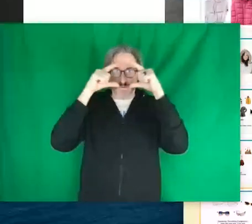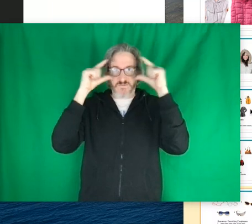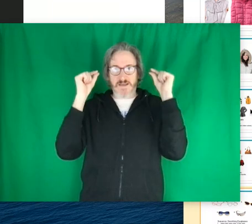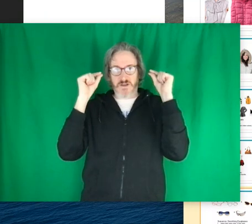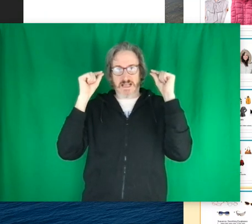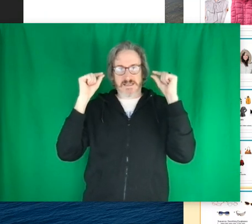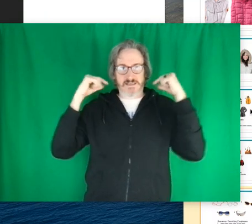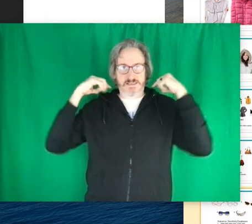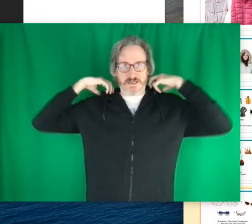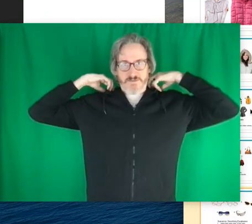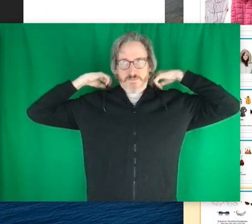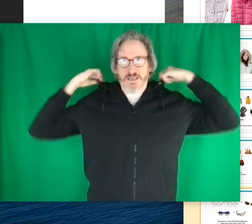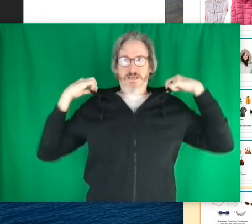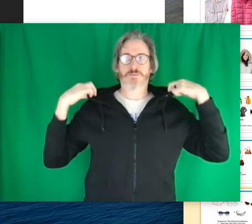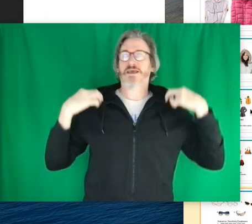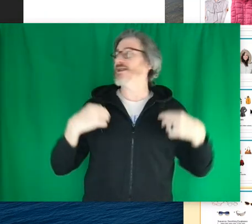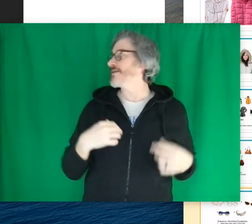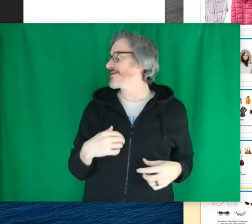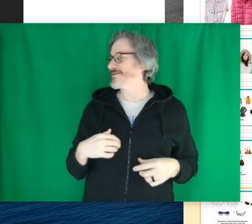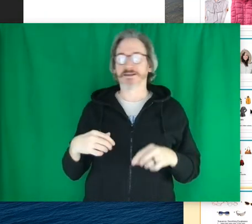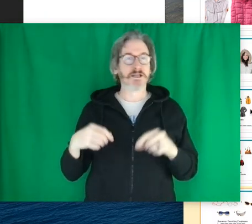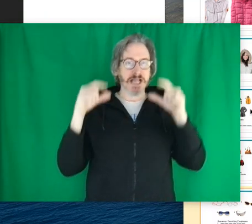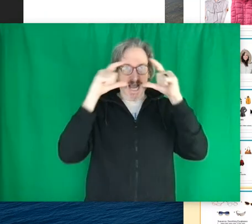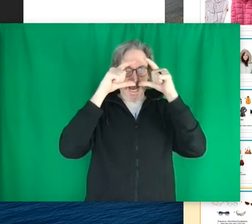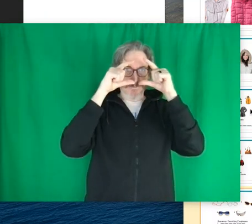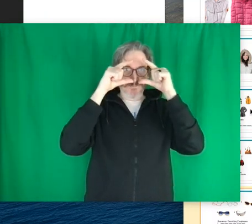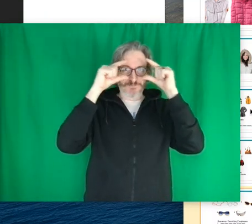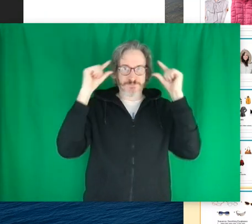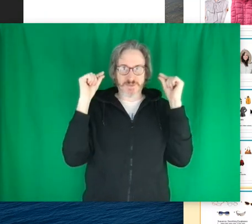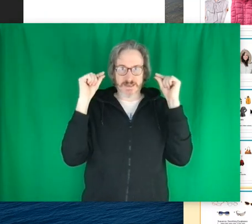So we've got the glasses. Keep hitting this thing.